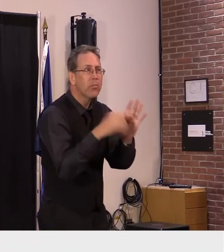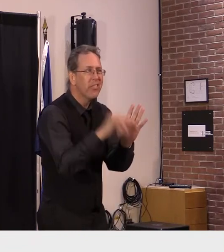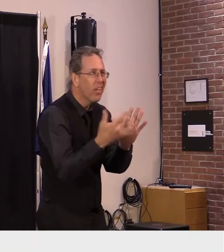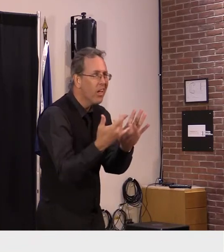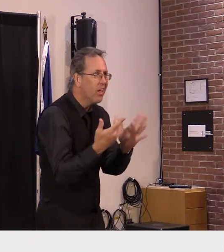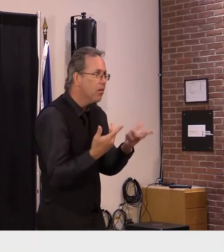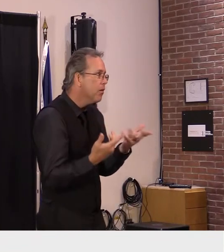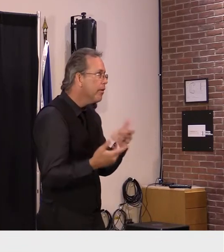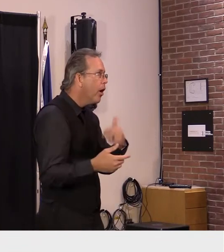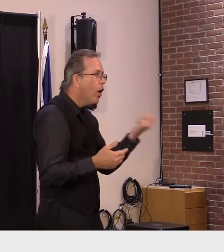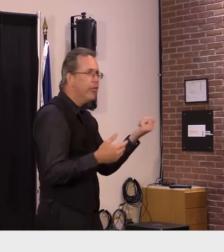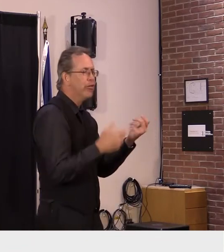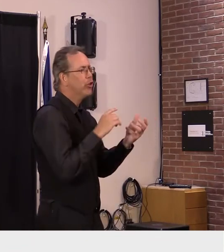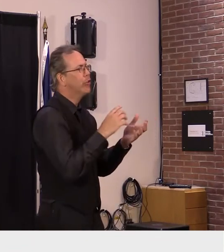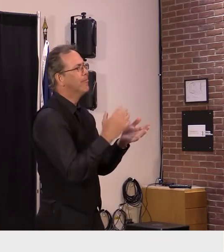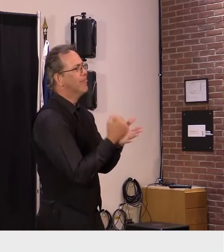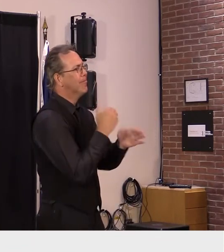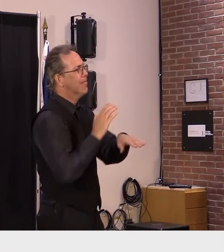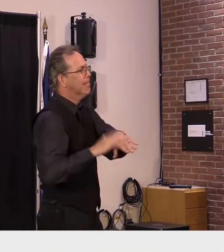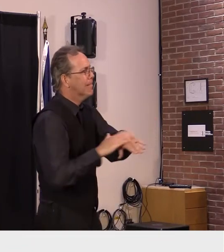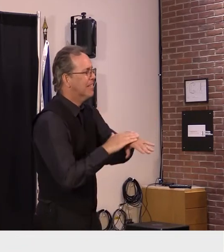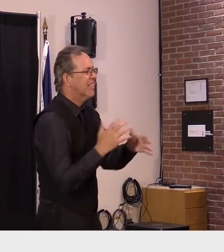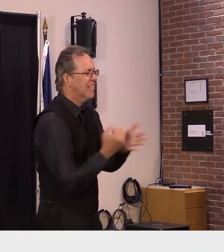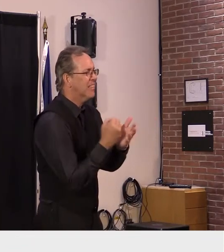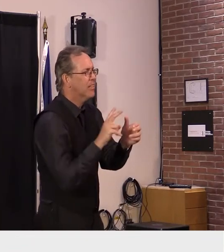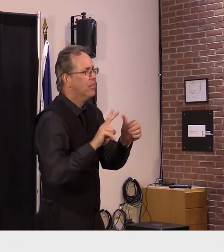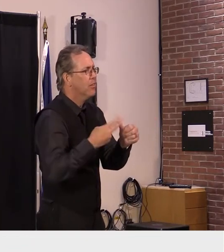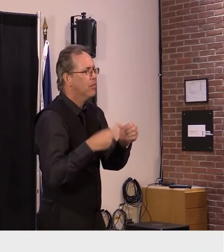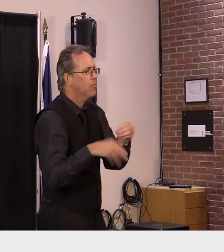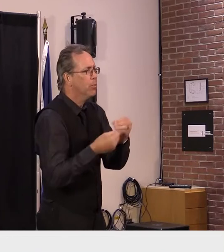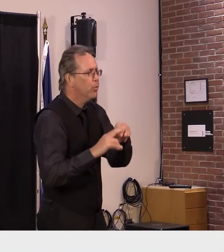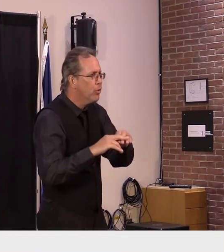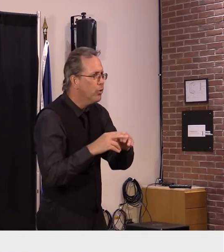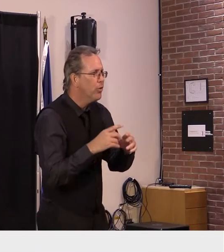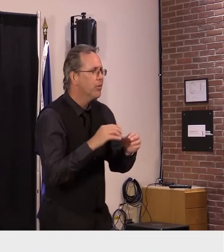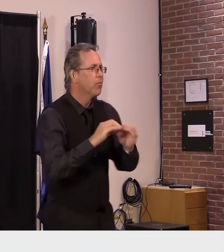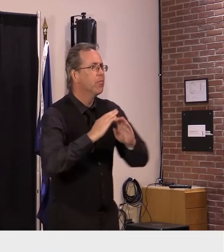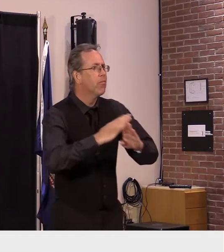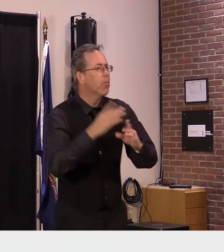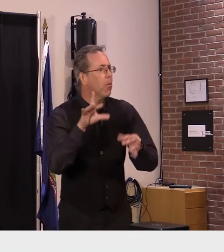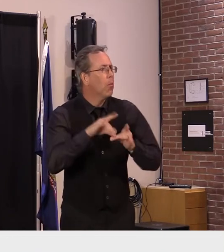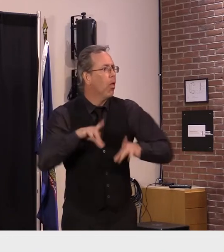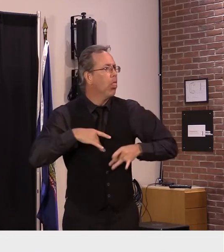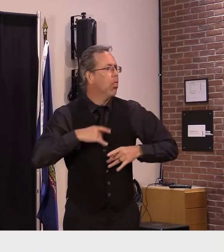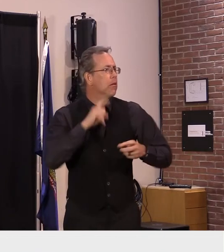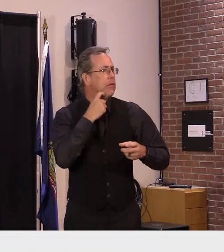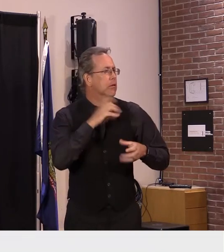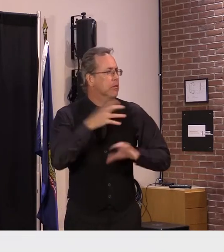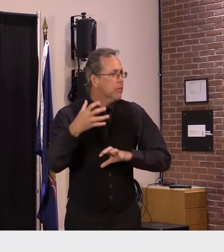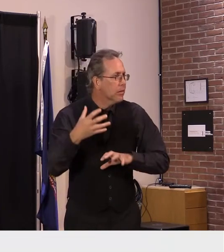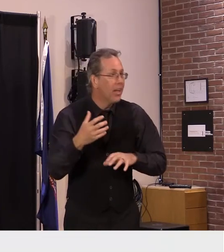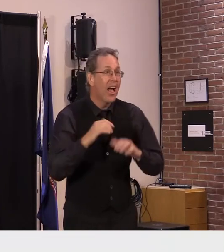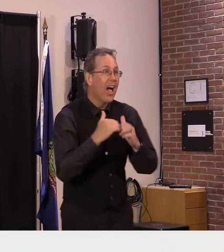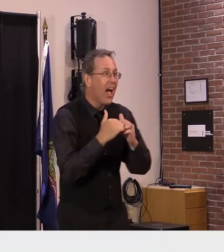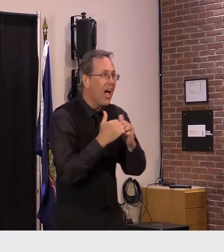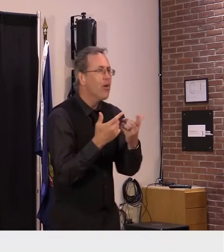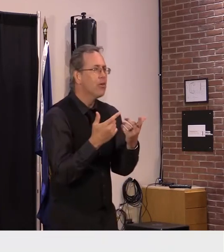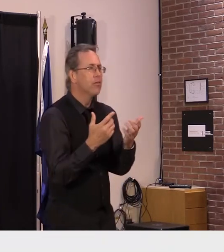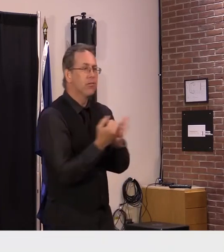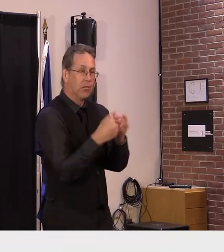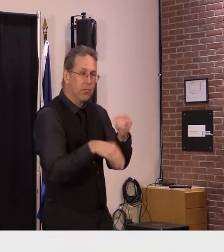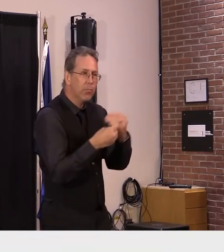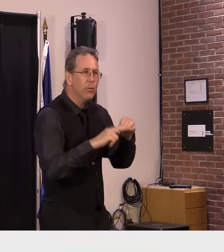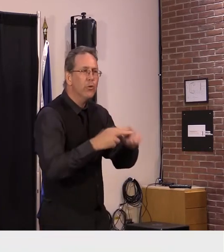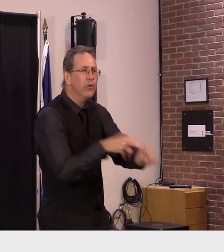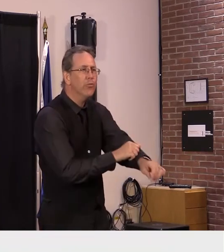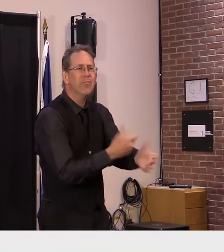protect themselves against the worst outcomes and the way to do that is getting the booster I think they